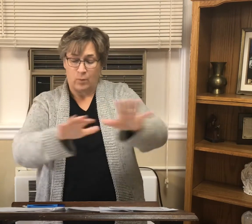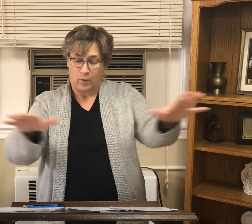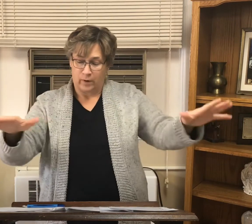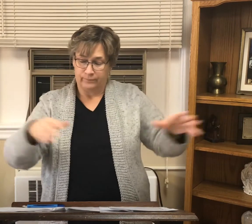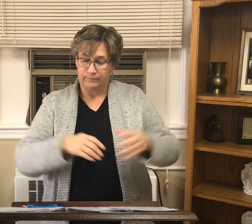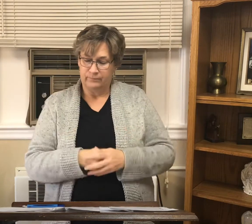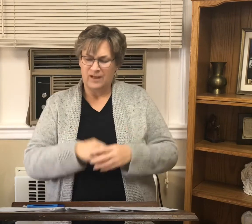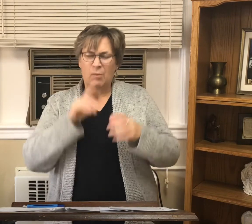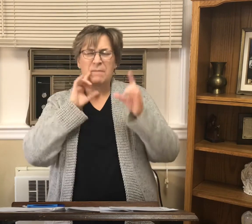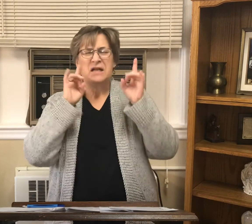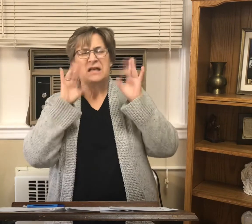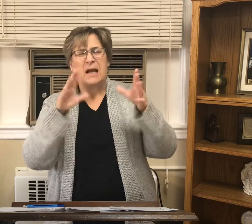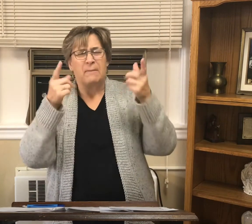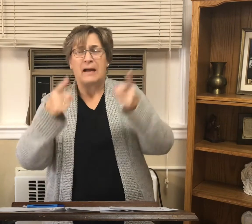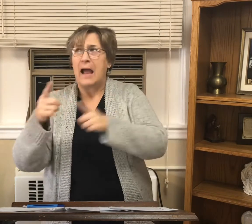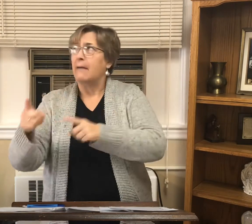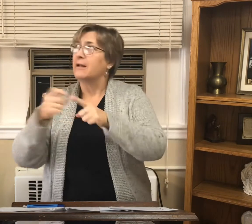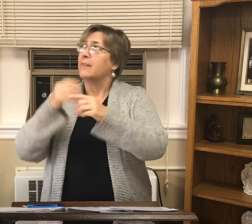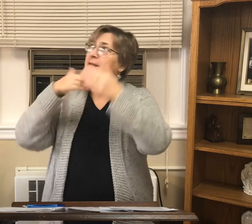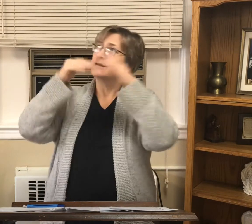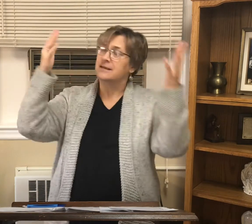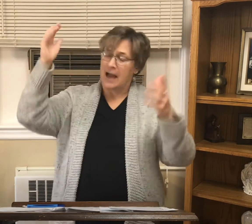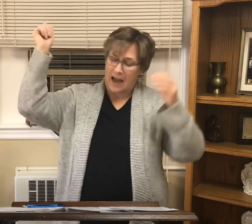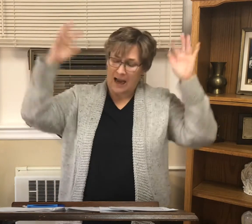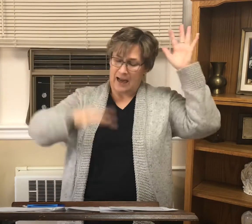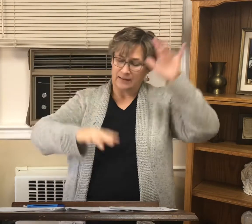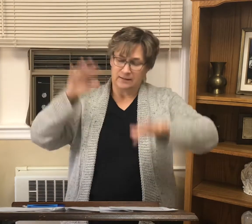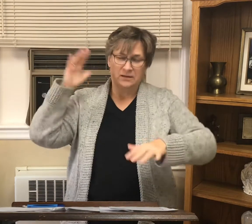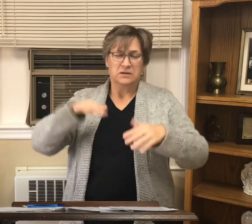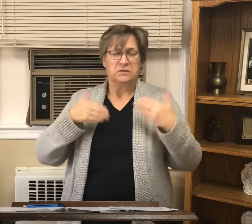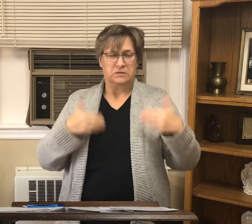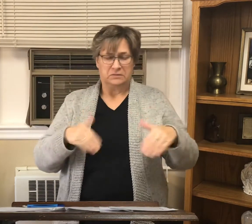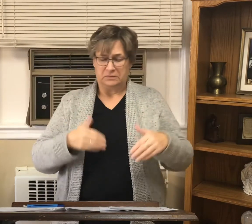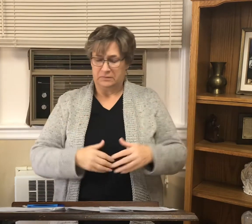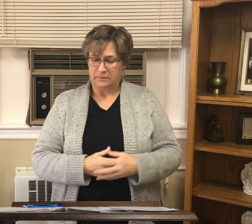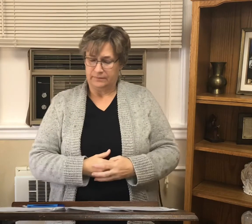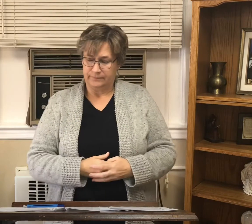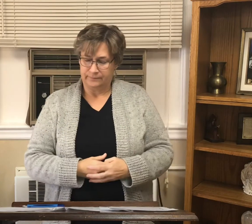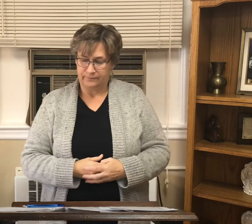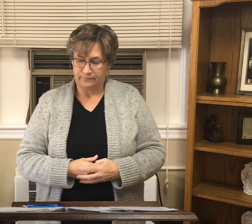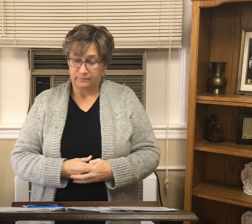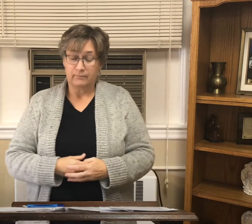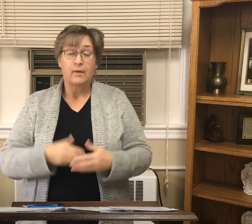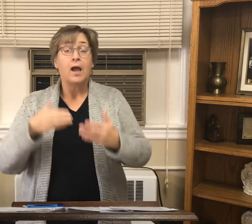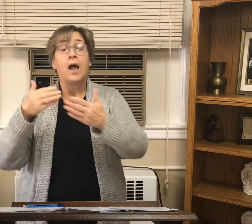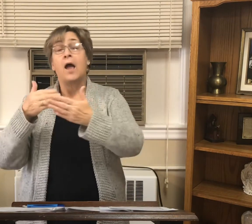from place to place and awesome sights and many signs will come from the sky